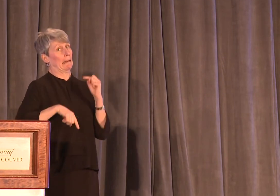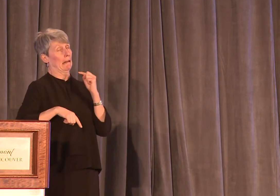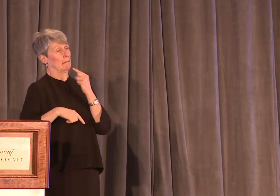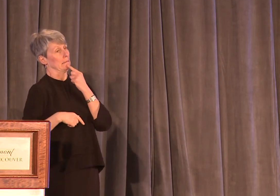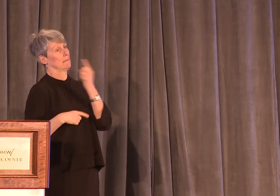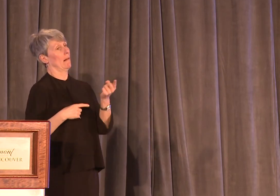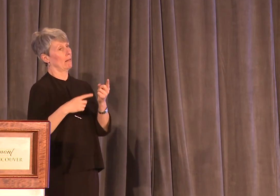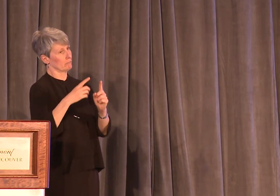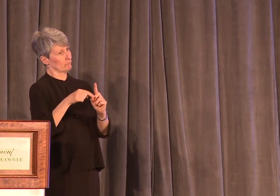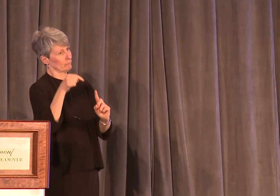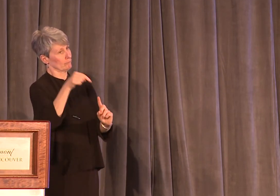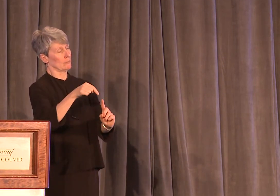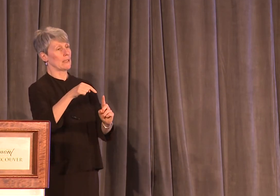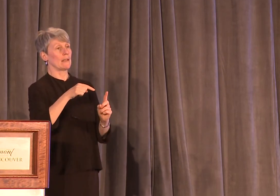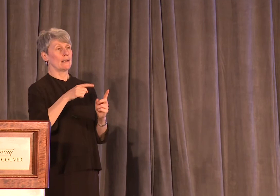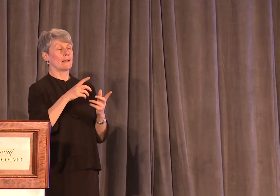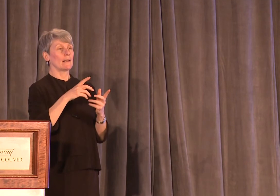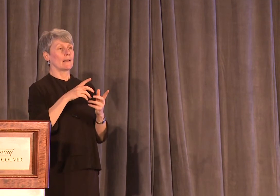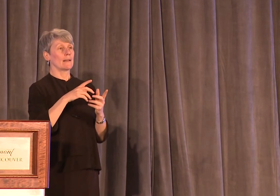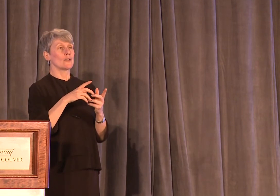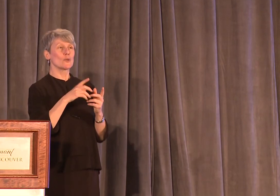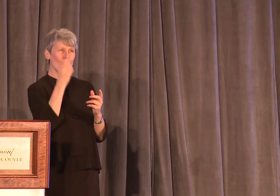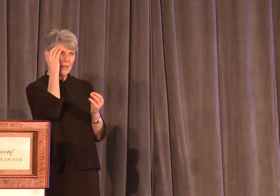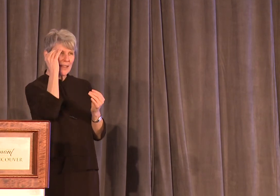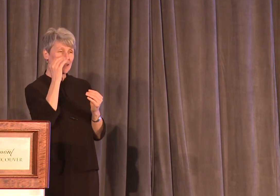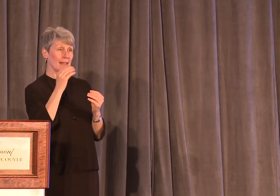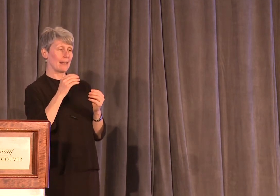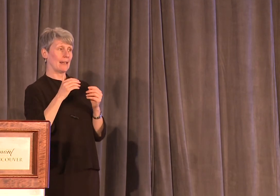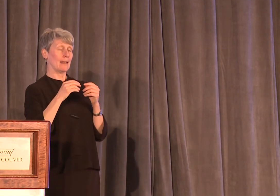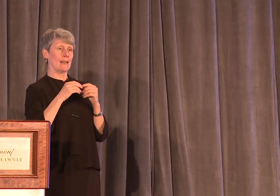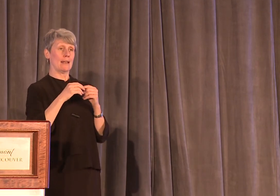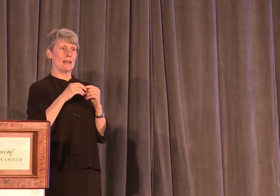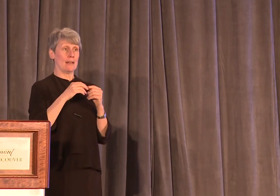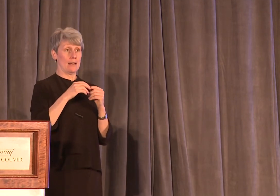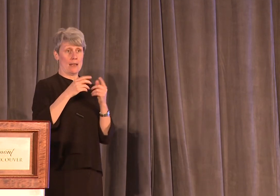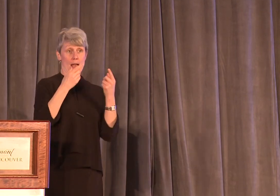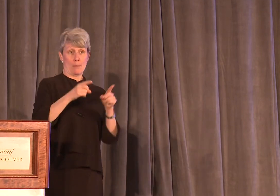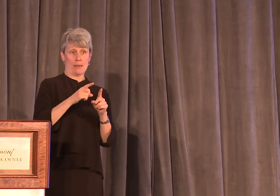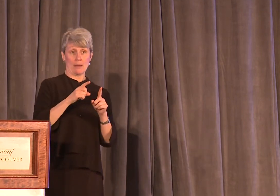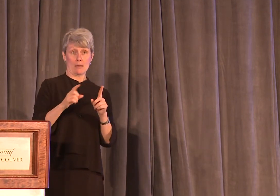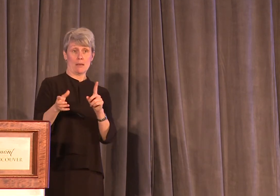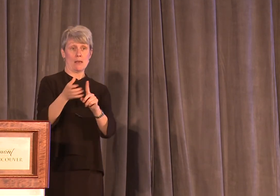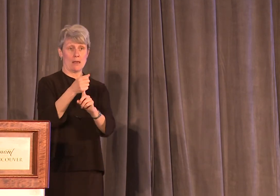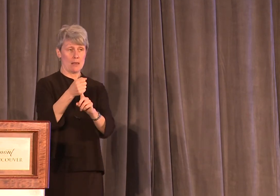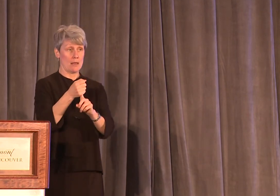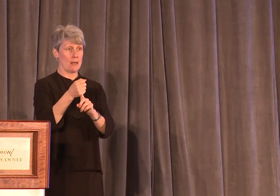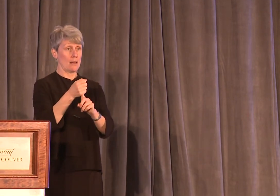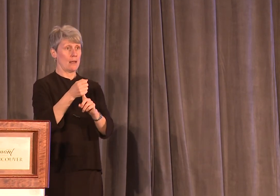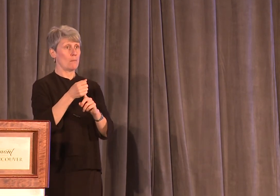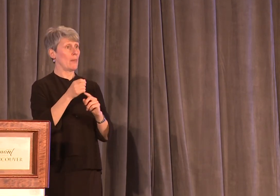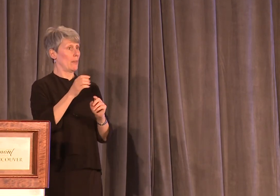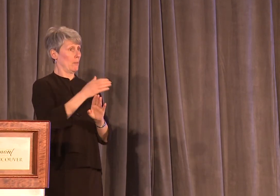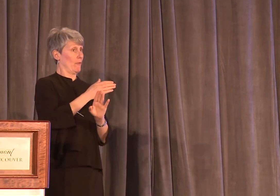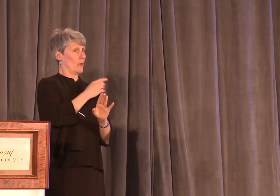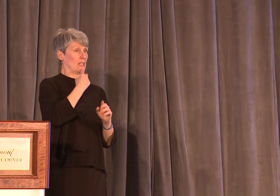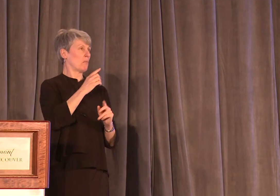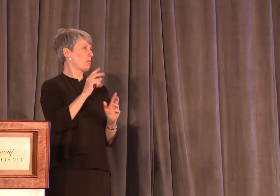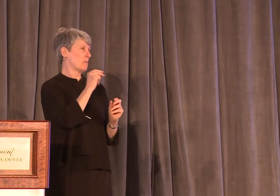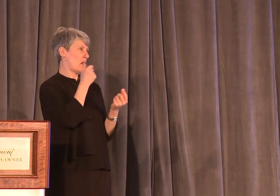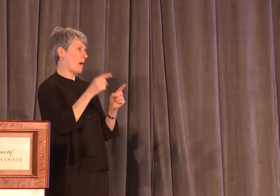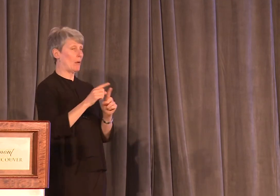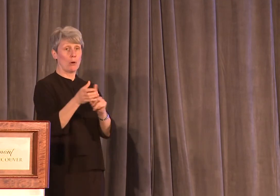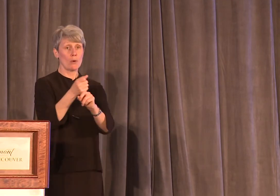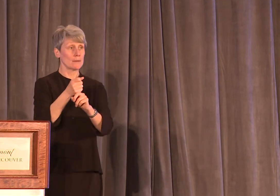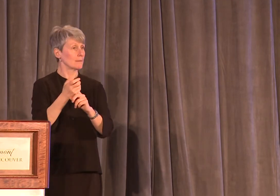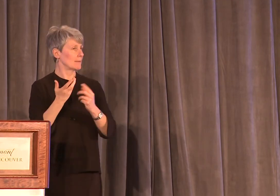the prosecution. So think about that. Someone has been arrested in a case that police say didn't happen. Thousands